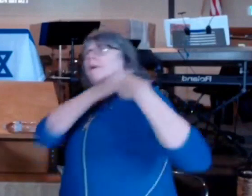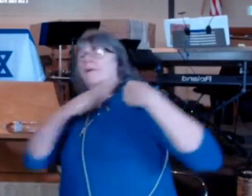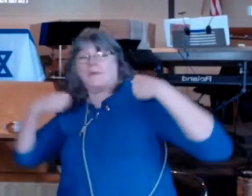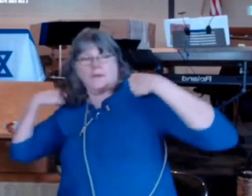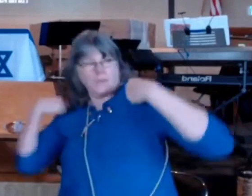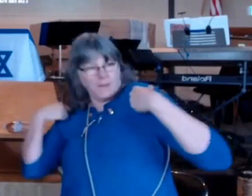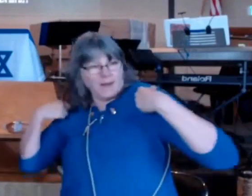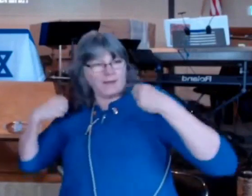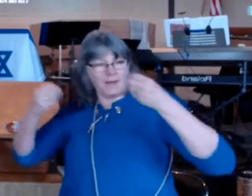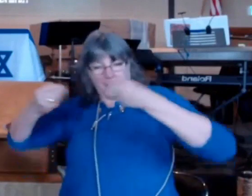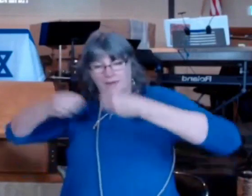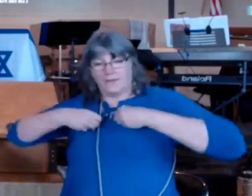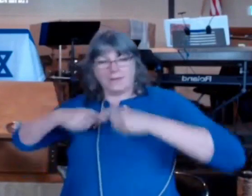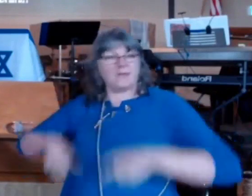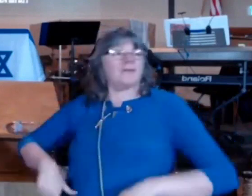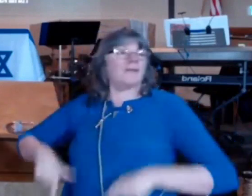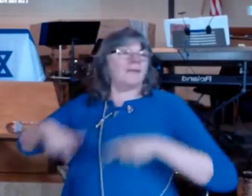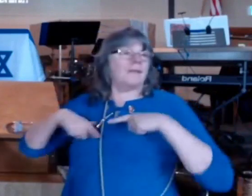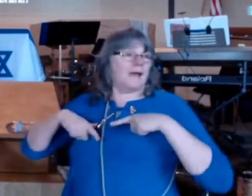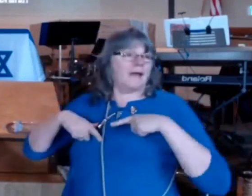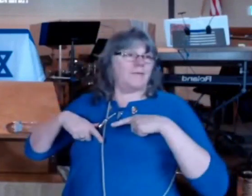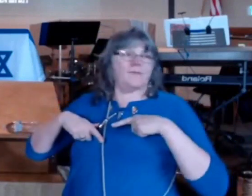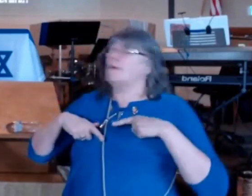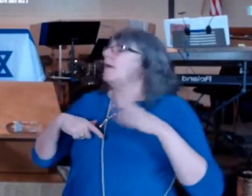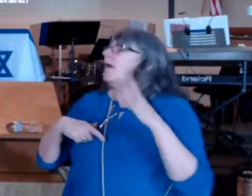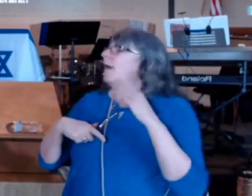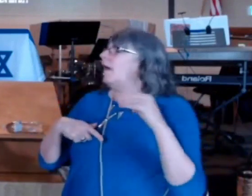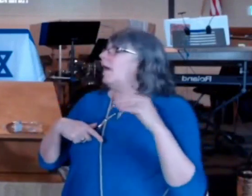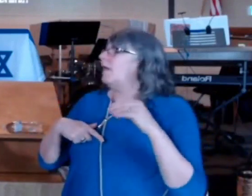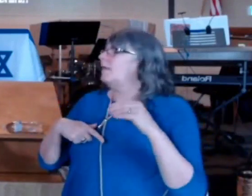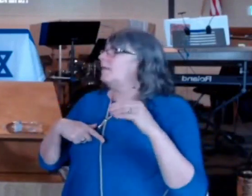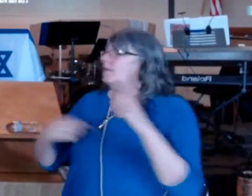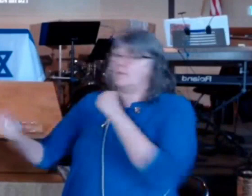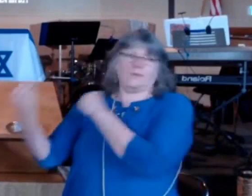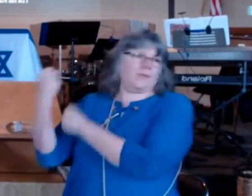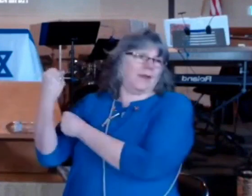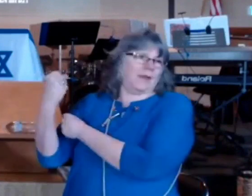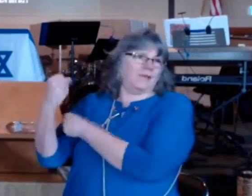and strength and can play beautiful music with our lives